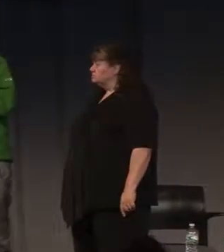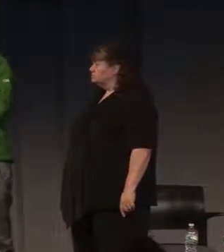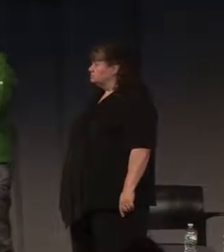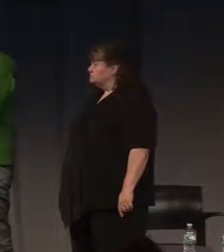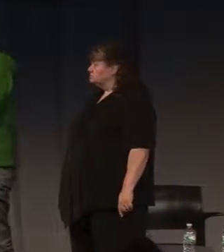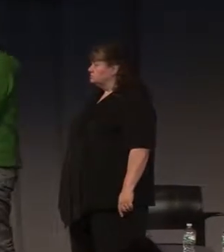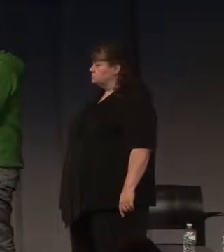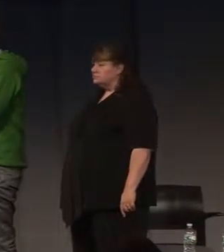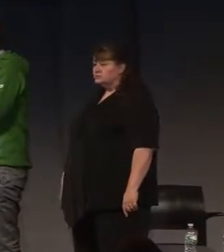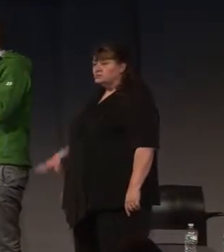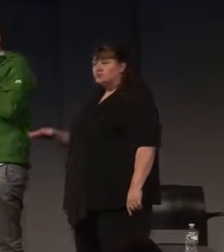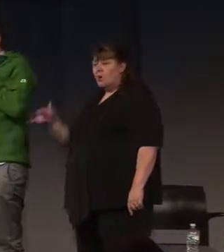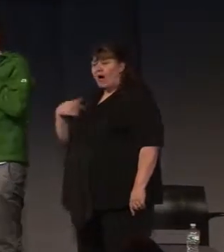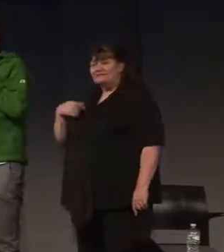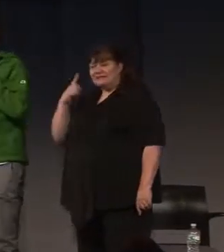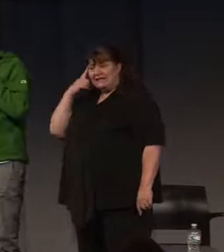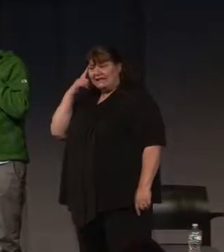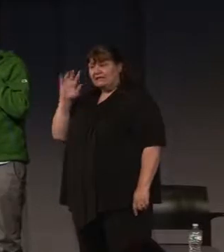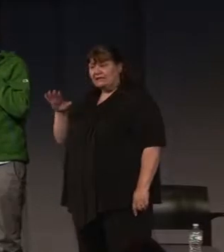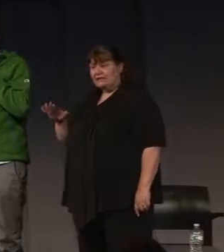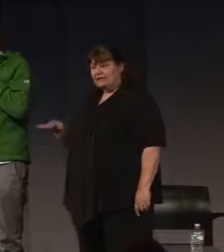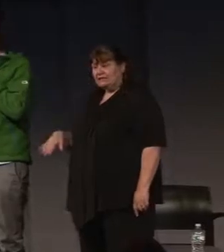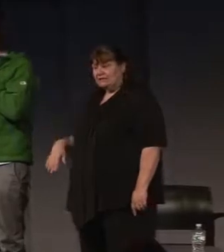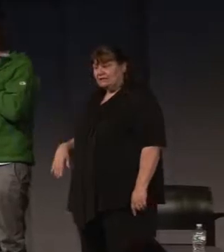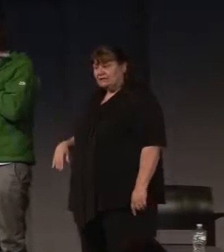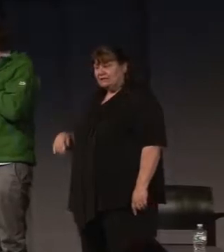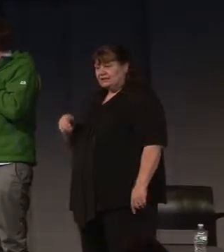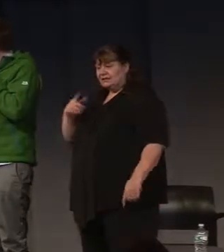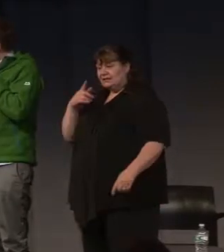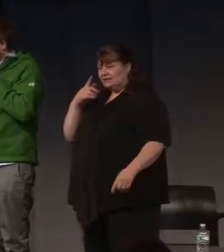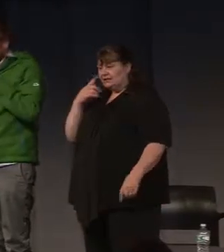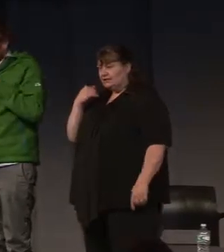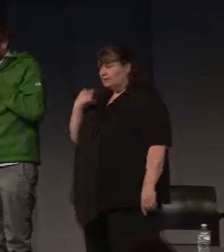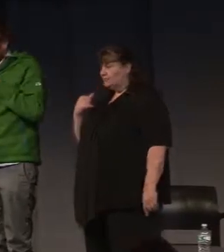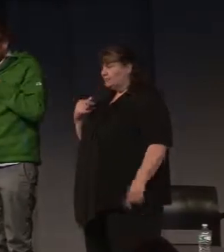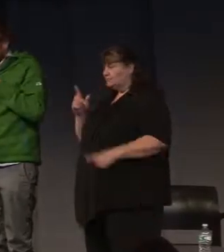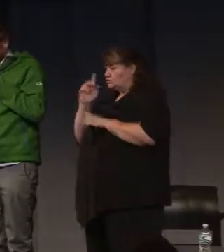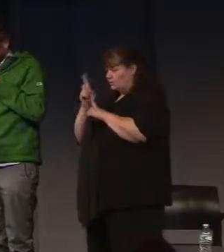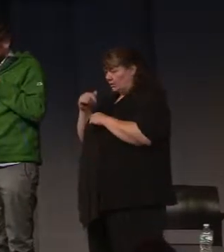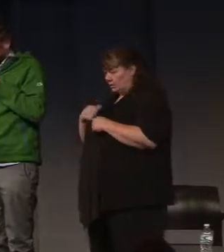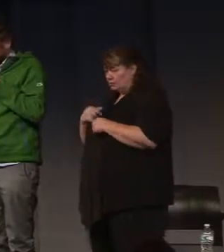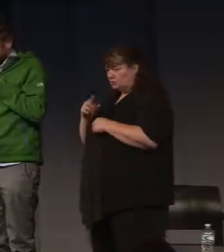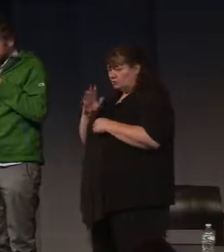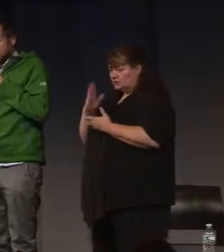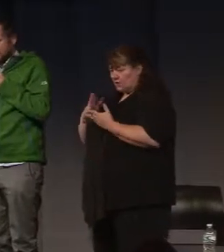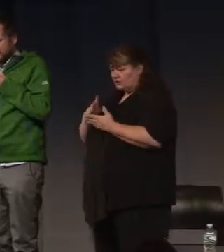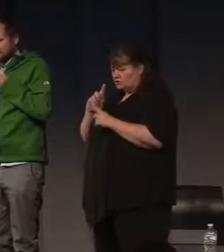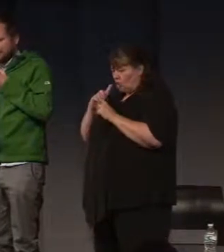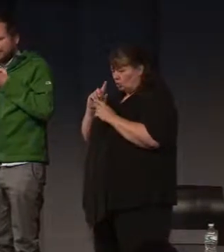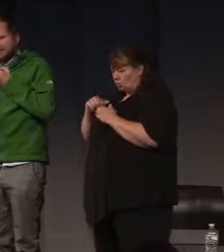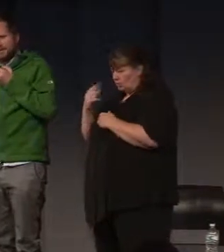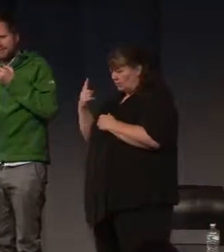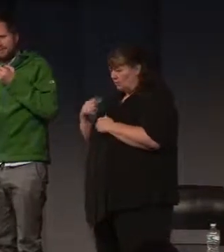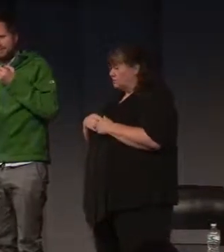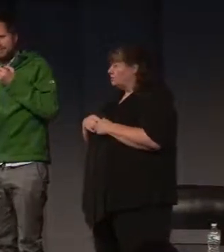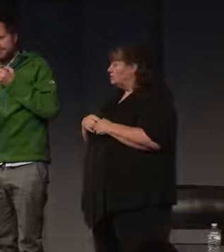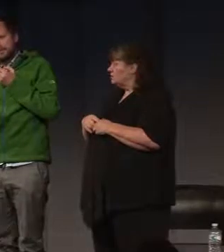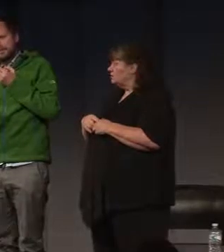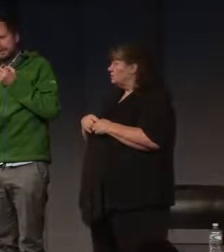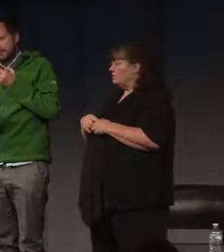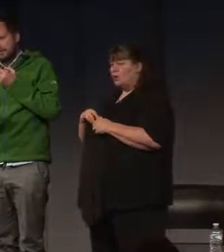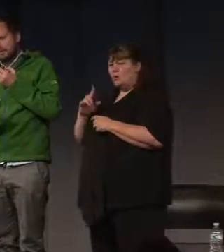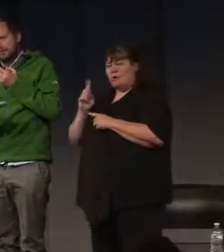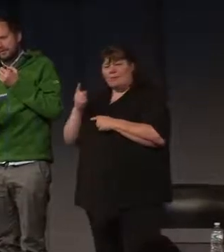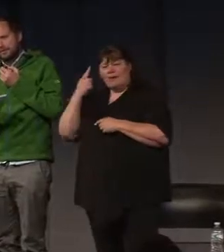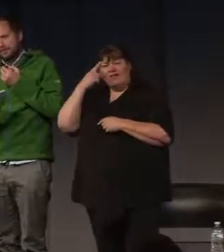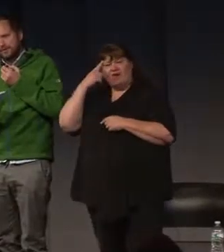I was thinking, and I think so what we were, because in one moment you remember when we start to talk with some persons also. In one moment